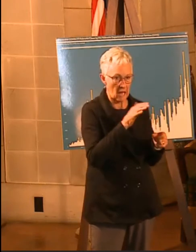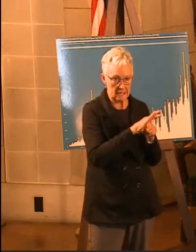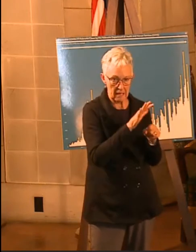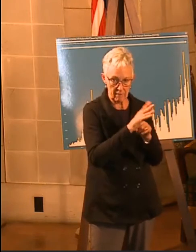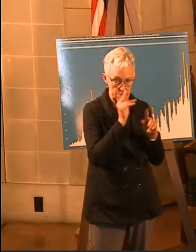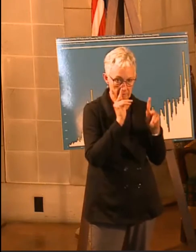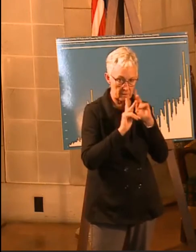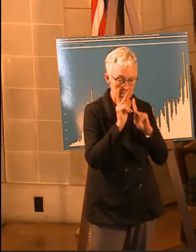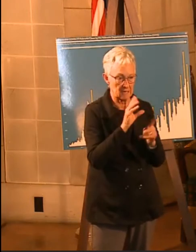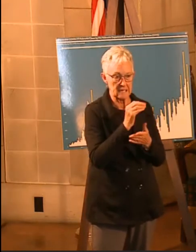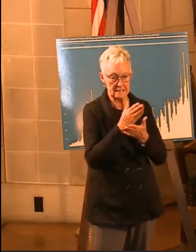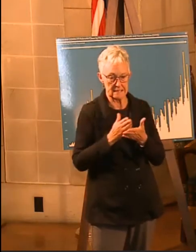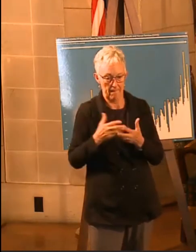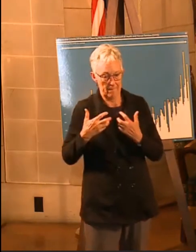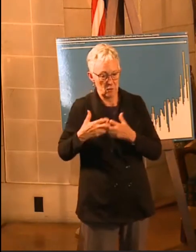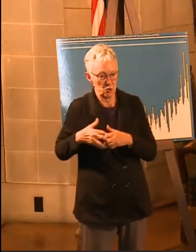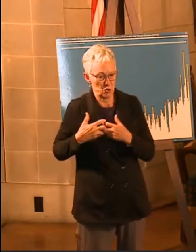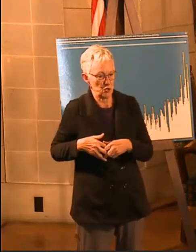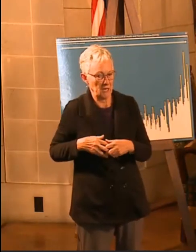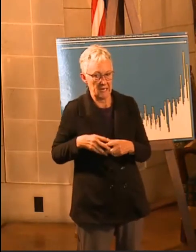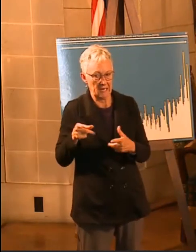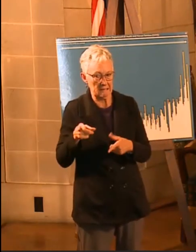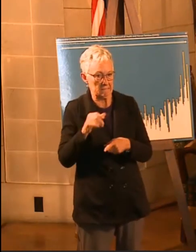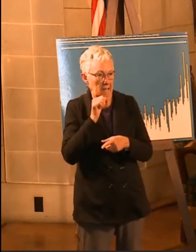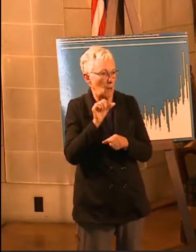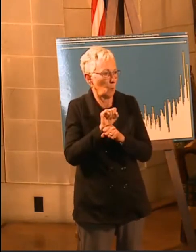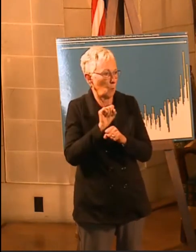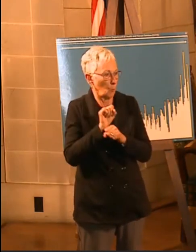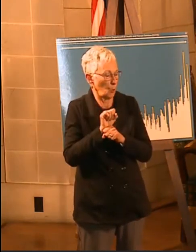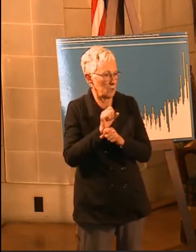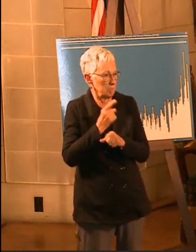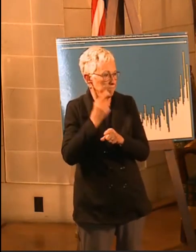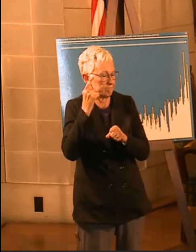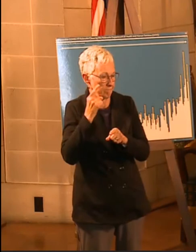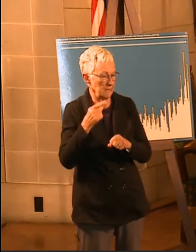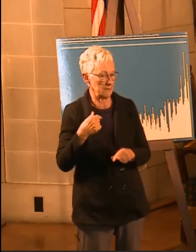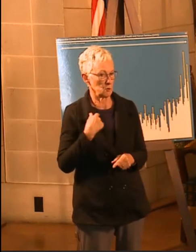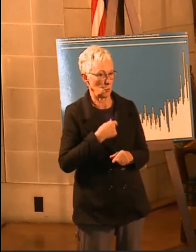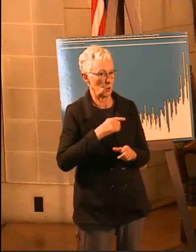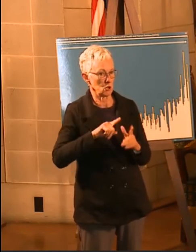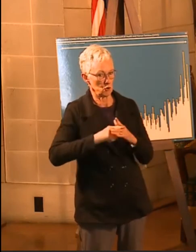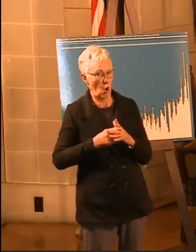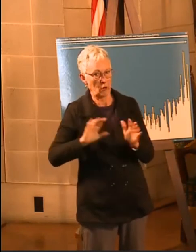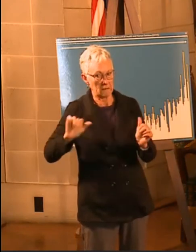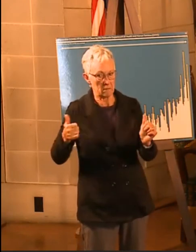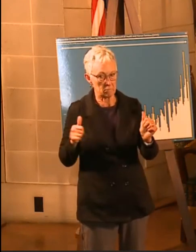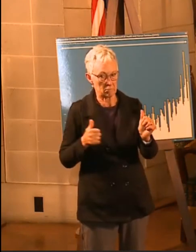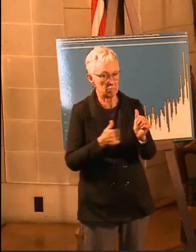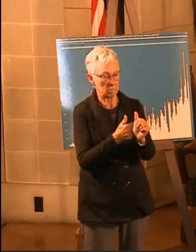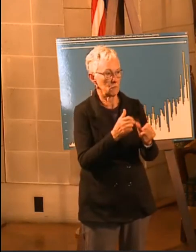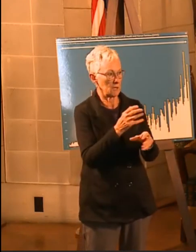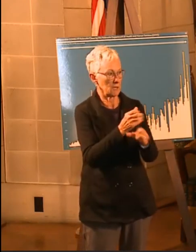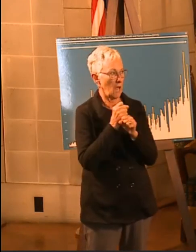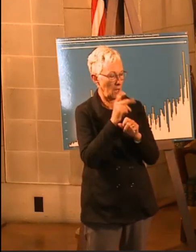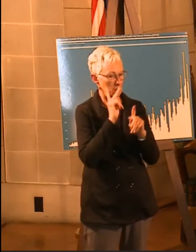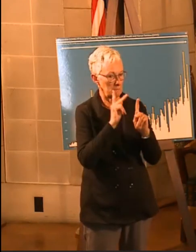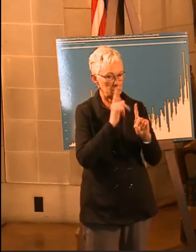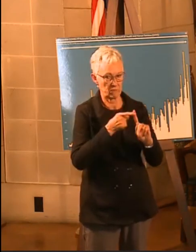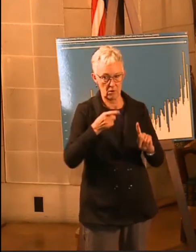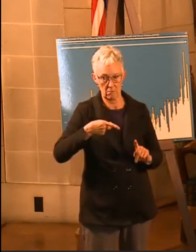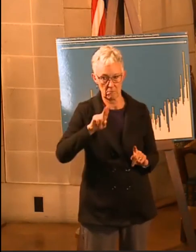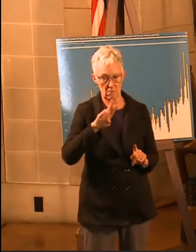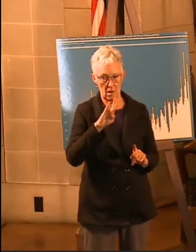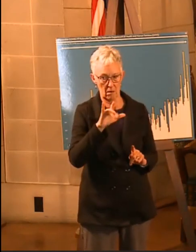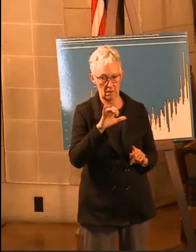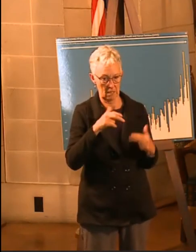It's probably still going to take a couple of weeks. We are getting caught up. did bring staff from the Nebraska Public Health Lab. So I want to, first of all, thank the